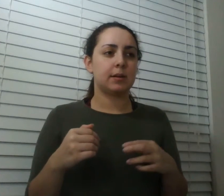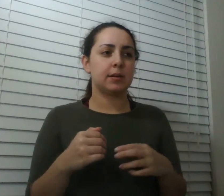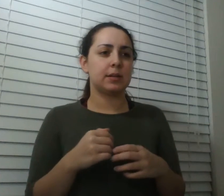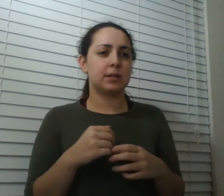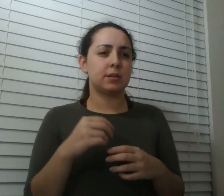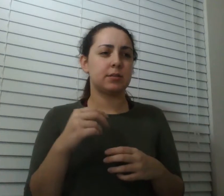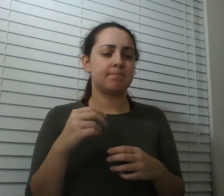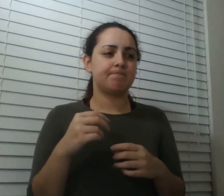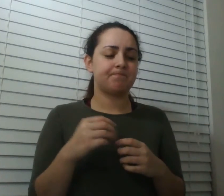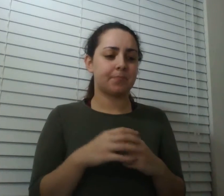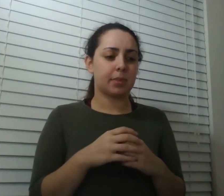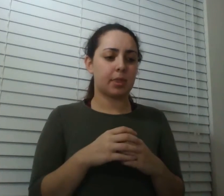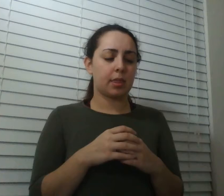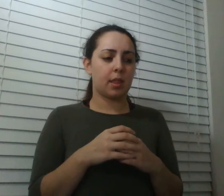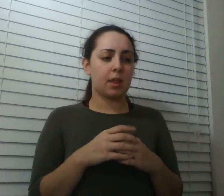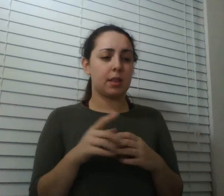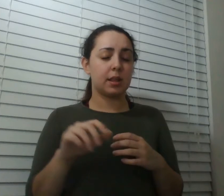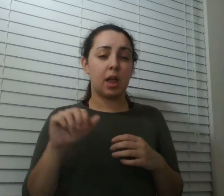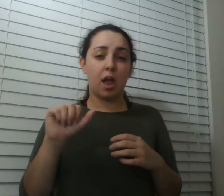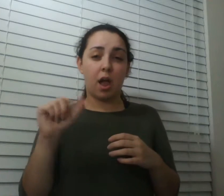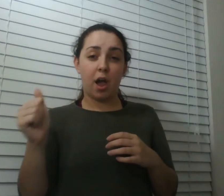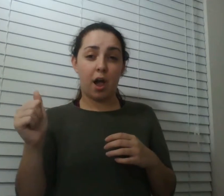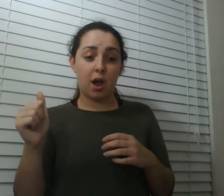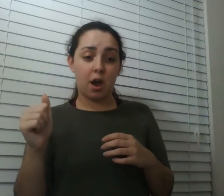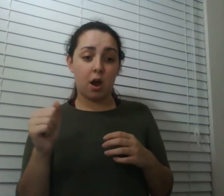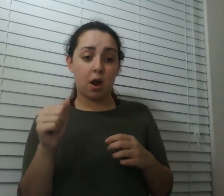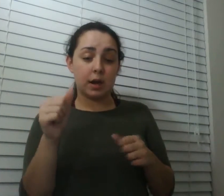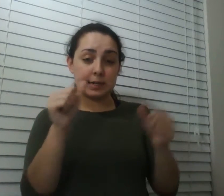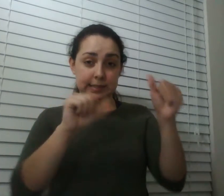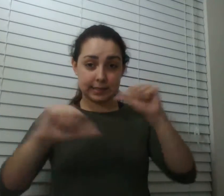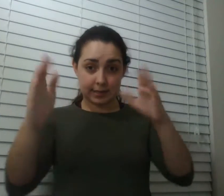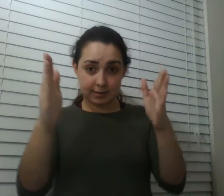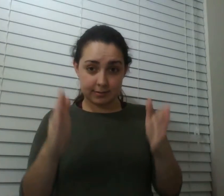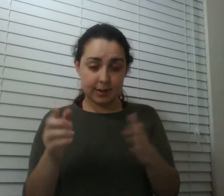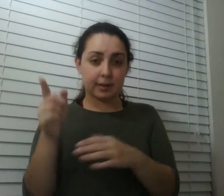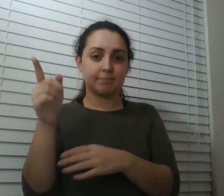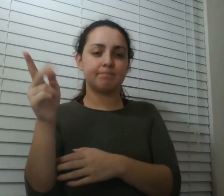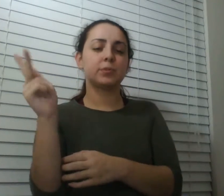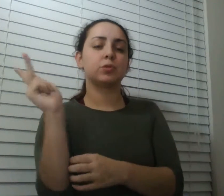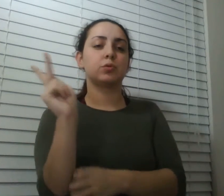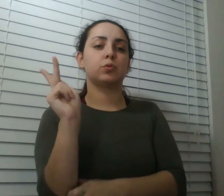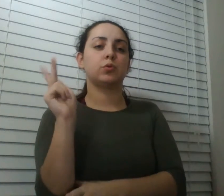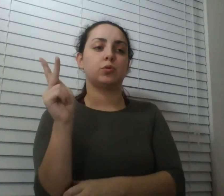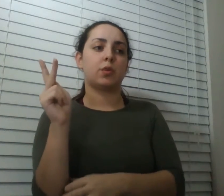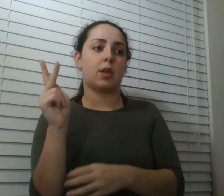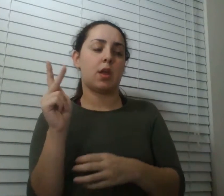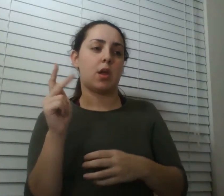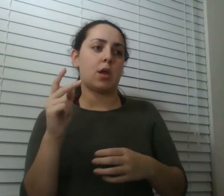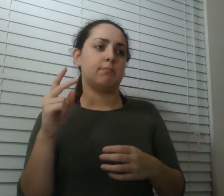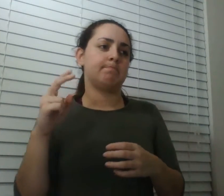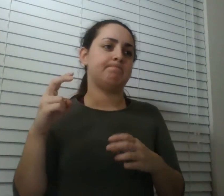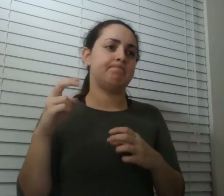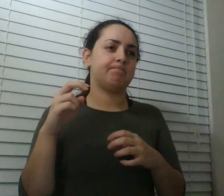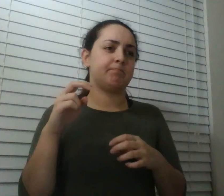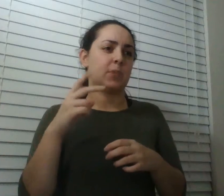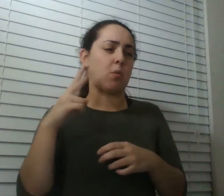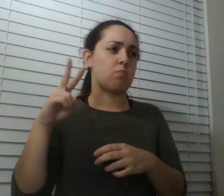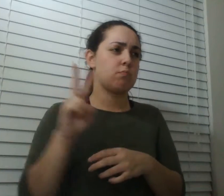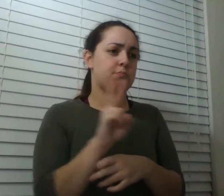justin was there with another scientist and they're tromping through the jungle and then they find a nest here we are this nest and it starts to make that